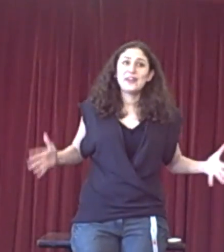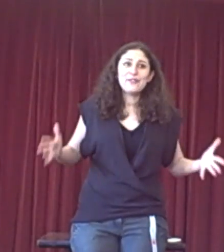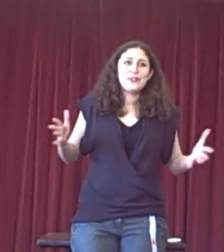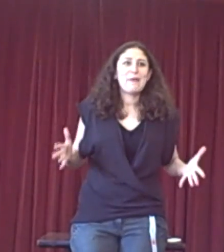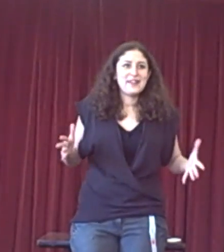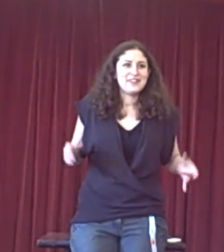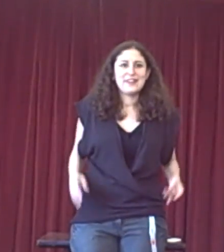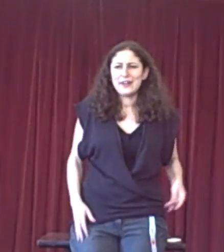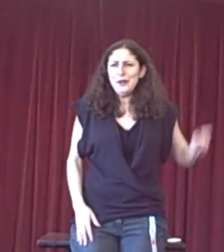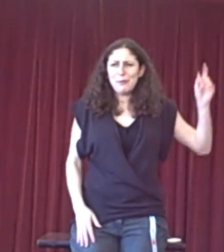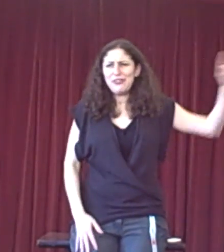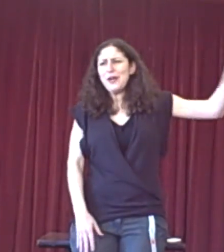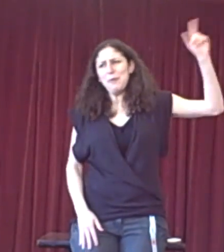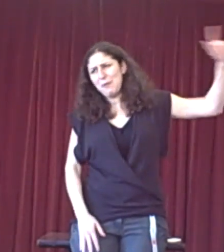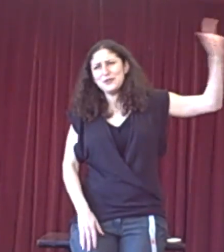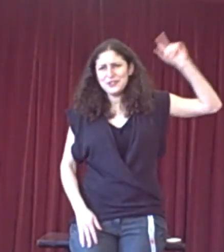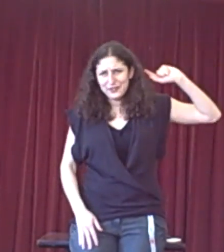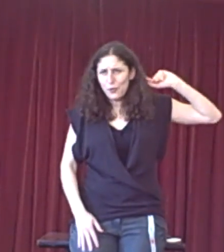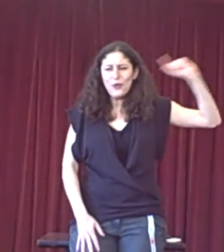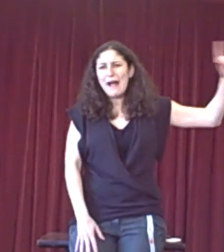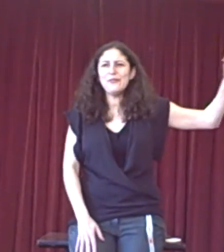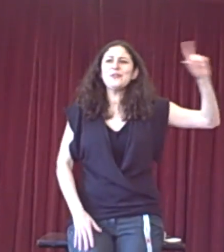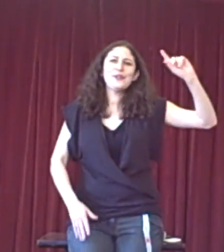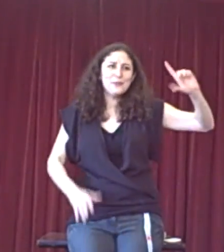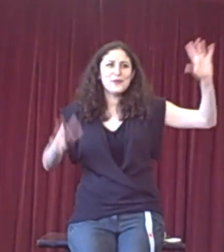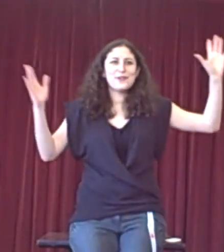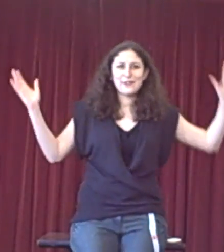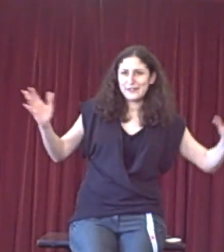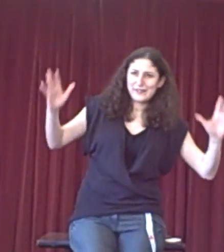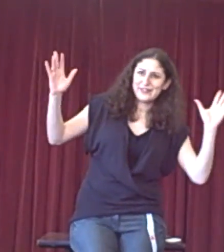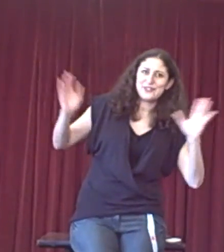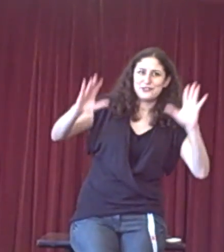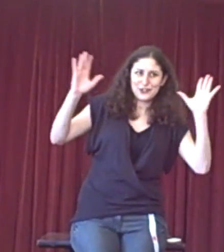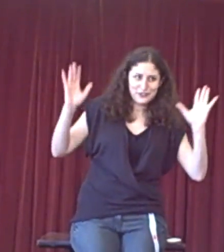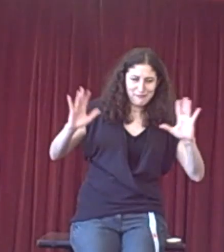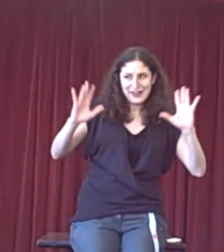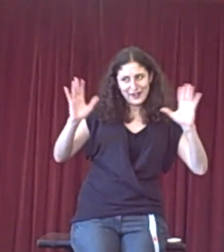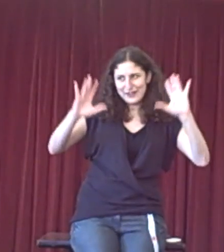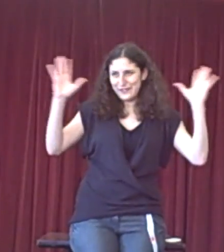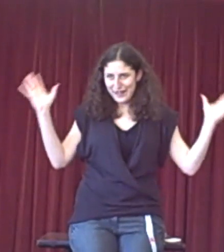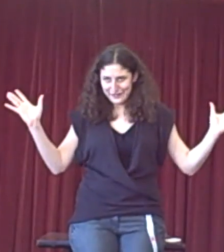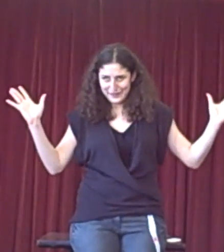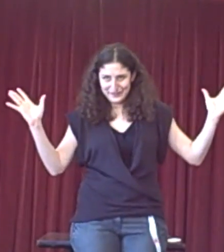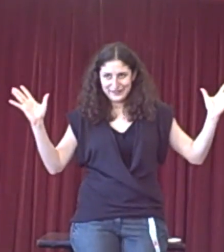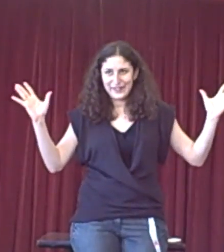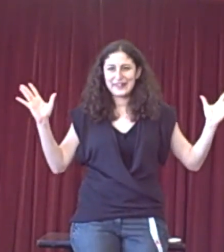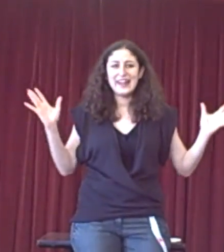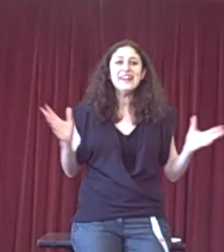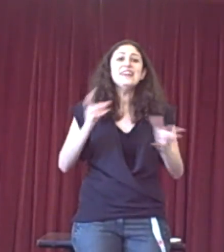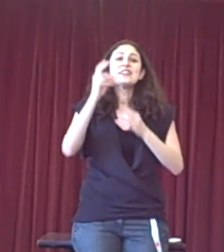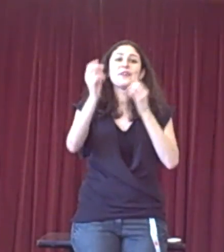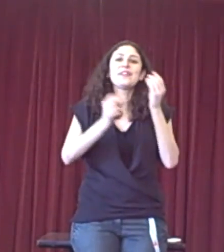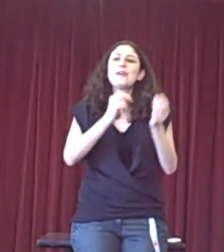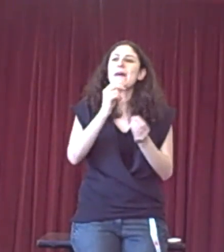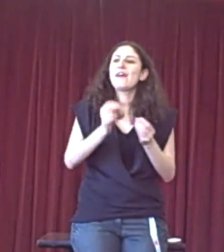end of the debate, it's like, but they're proposing all out nuclear war and the destruction of mankind forever. Okay, so think about